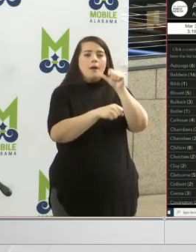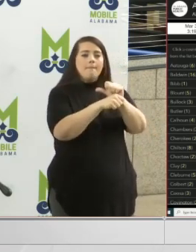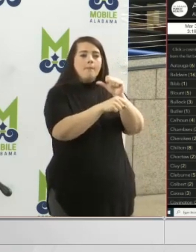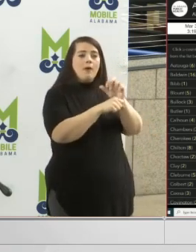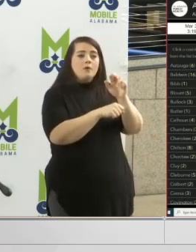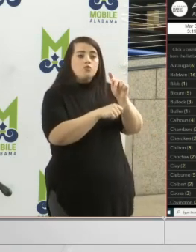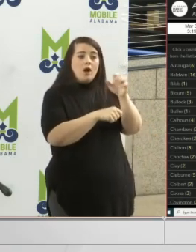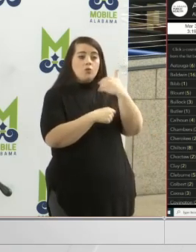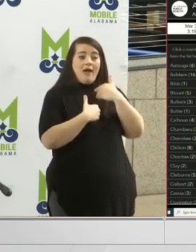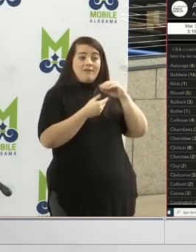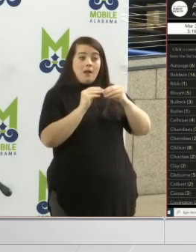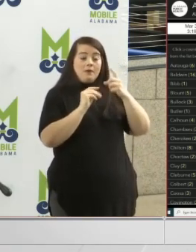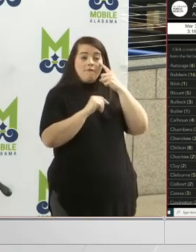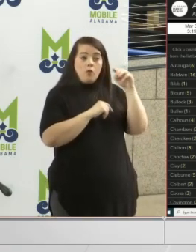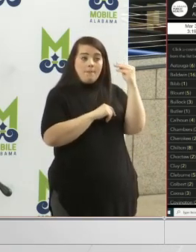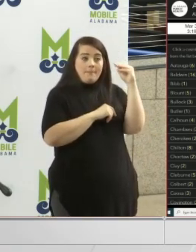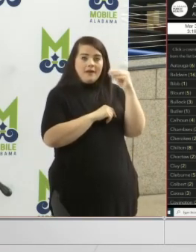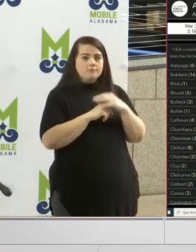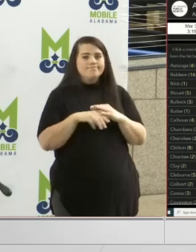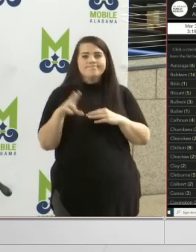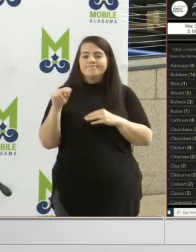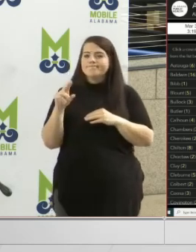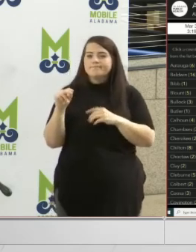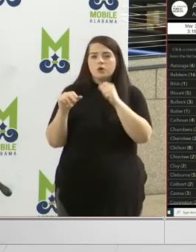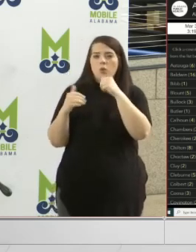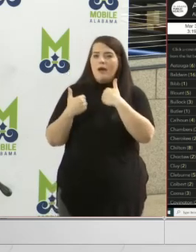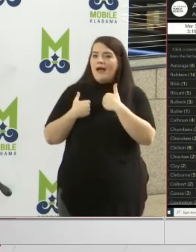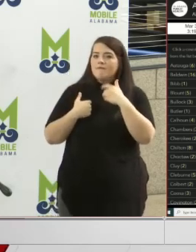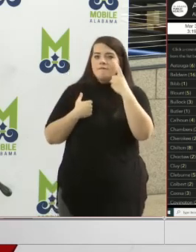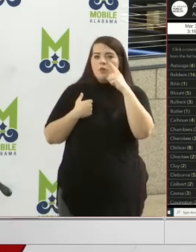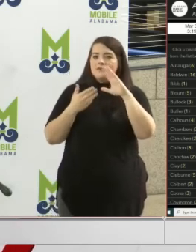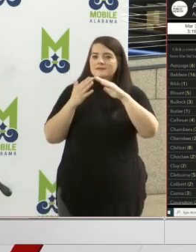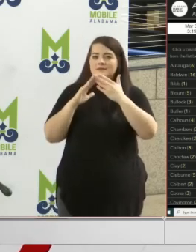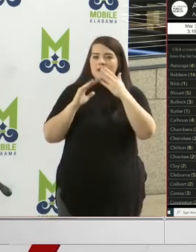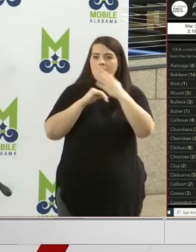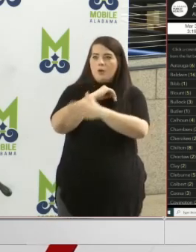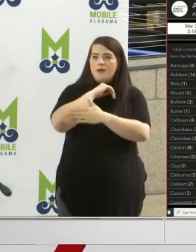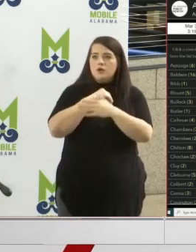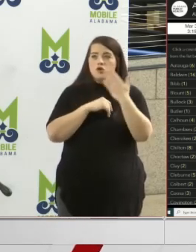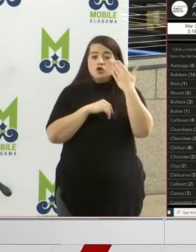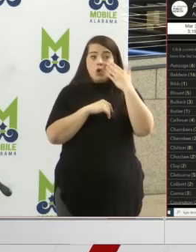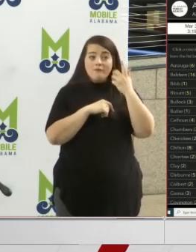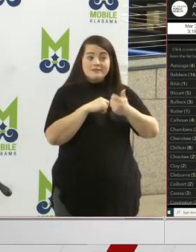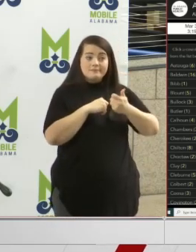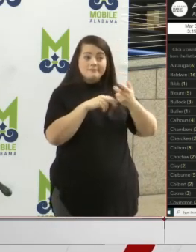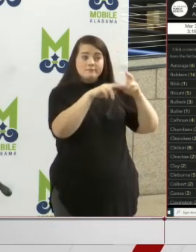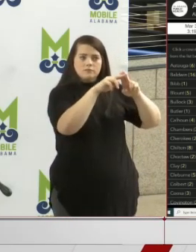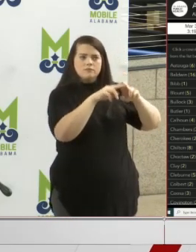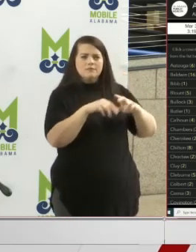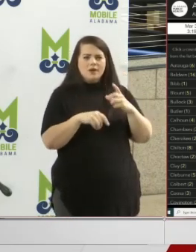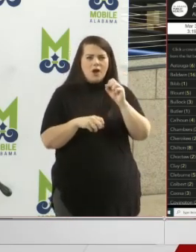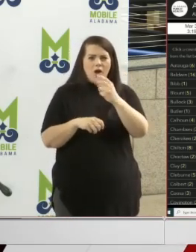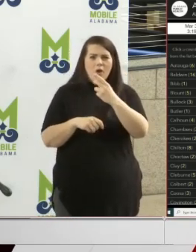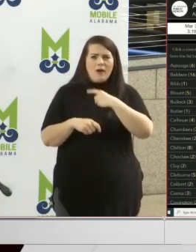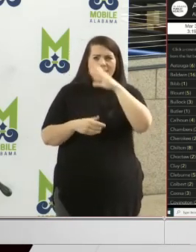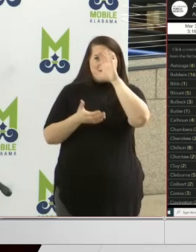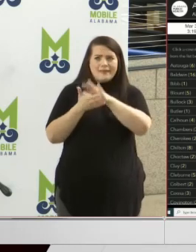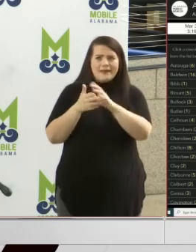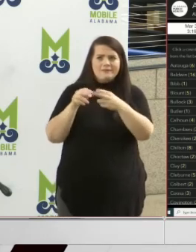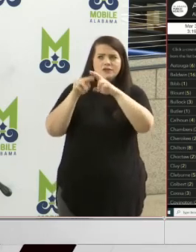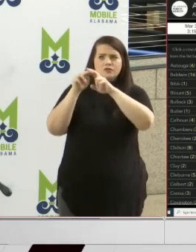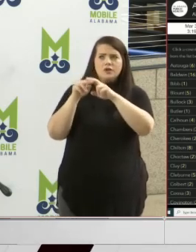that for Mobile? I do not have the unemployment rate for the city of Mobile right now. Do you know if it's gotten higher? I can assure you it's gotten higher.